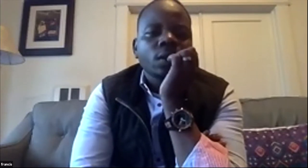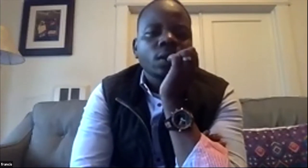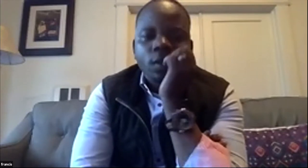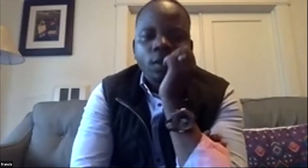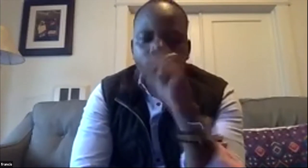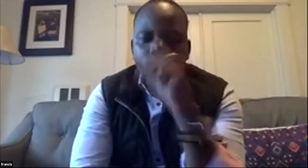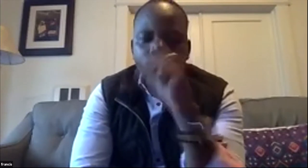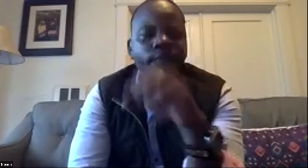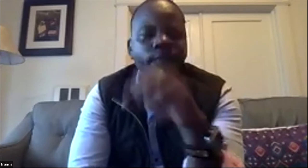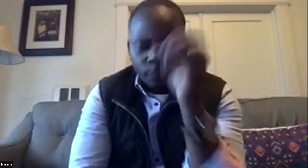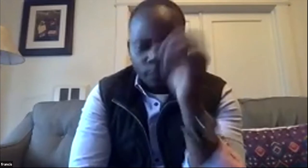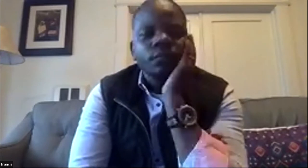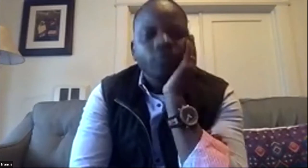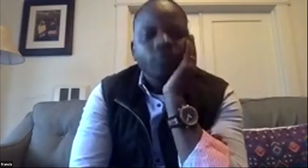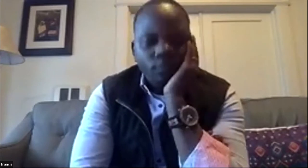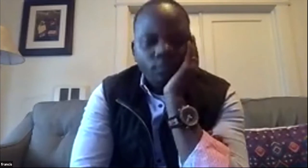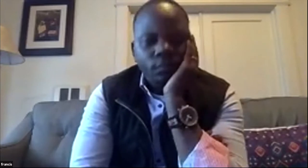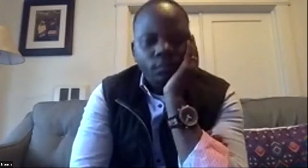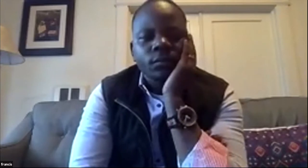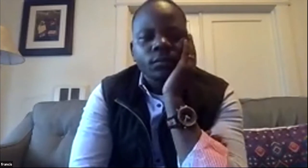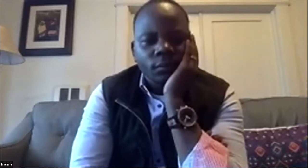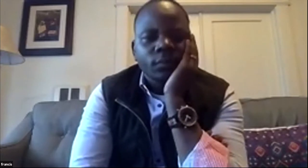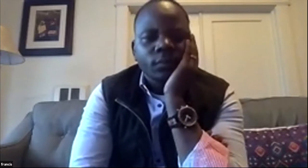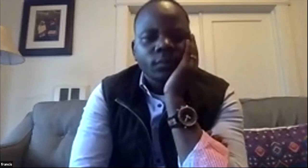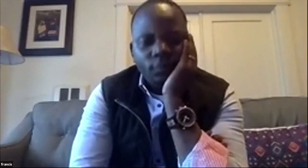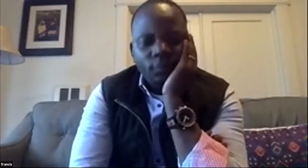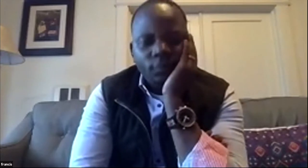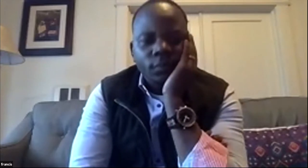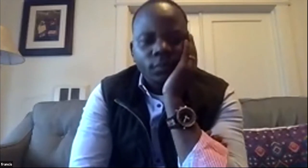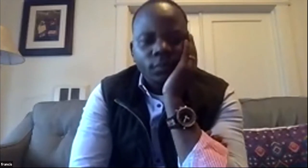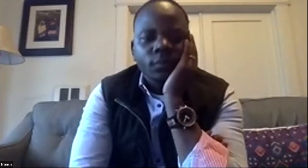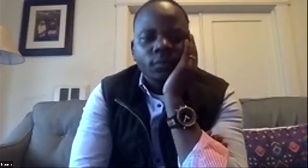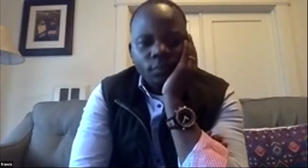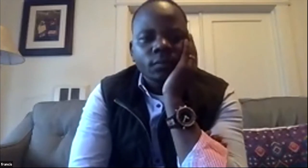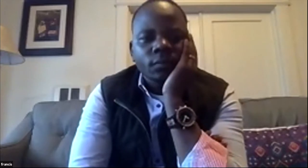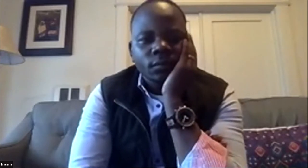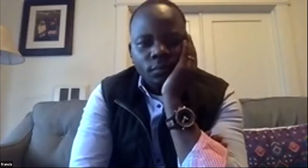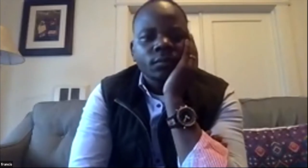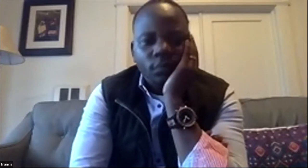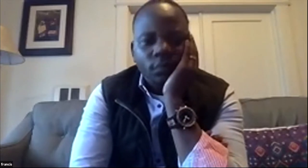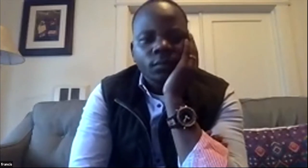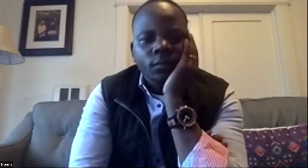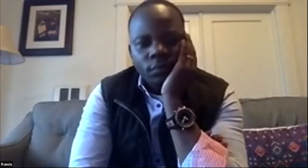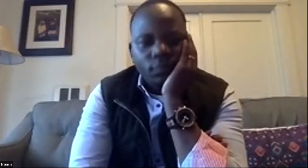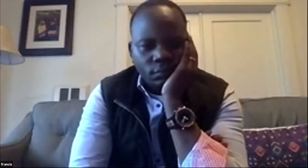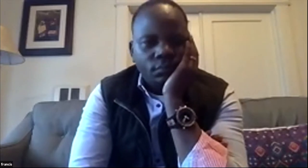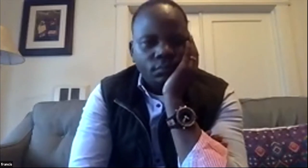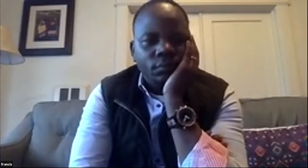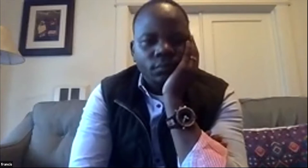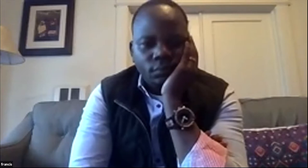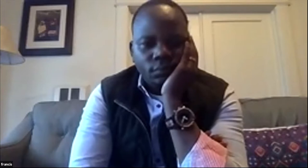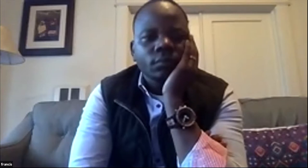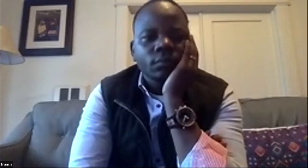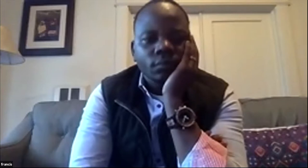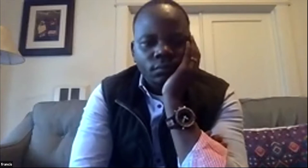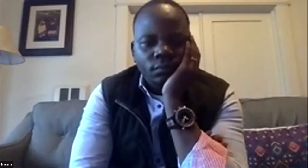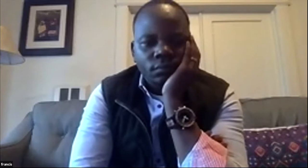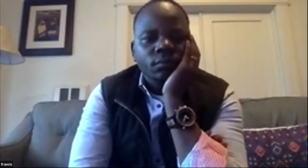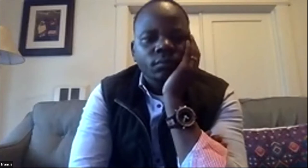community with the job creations what you were talking about what we alluded to and it certainly includes the health industries you know